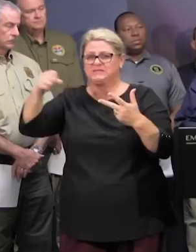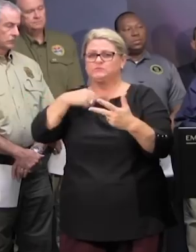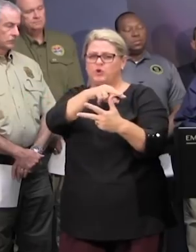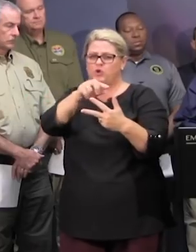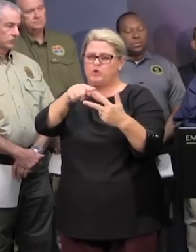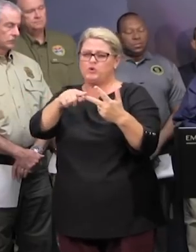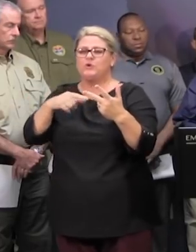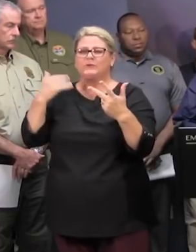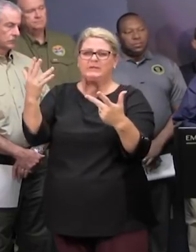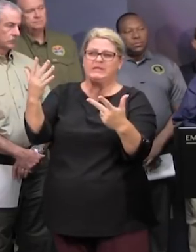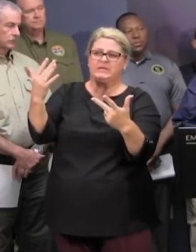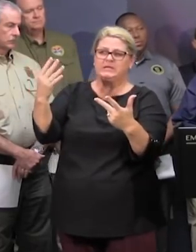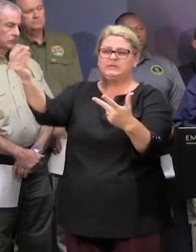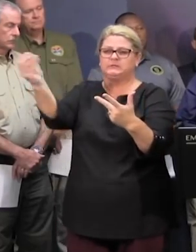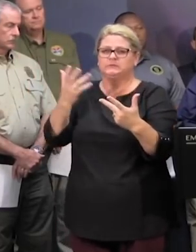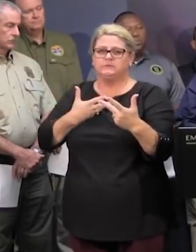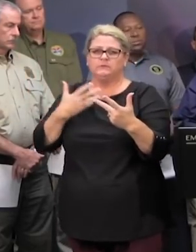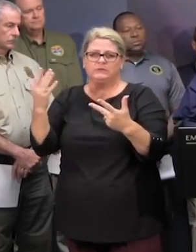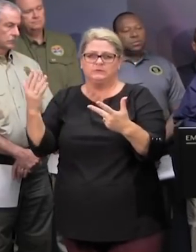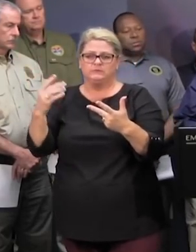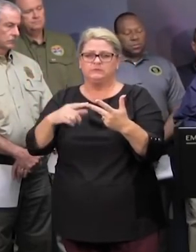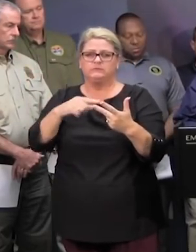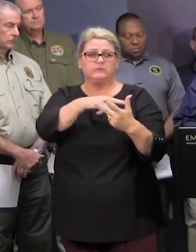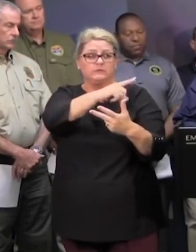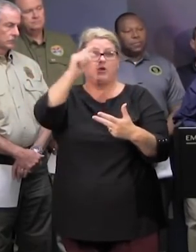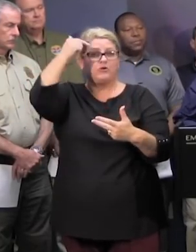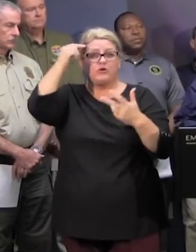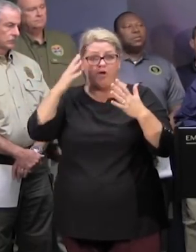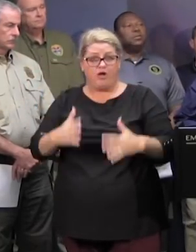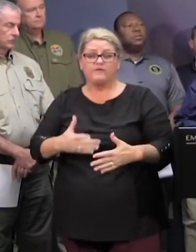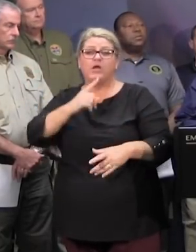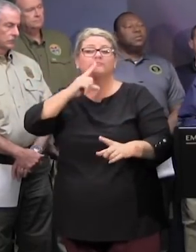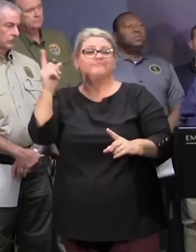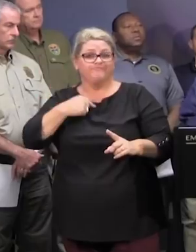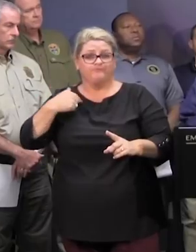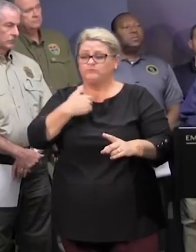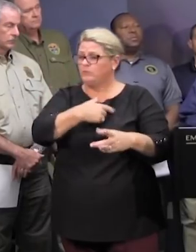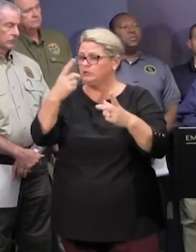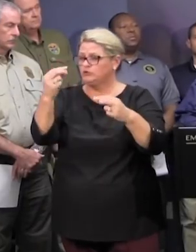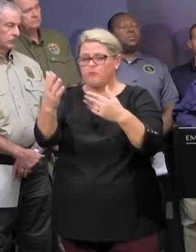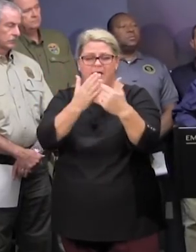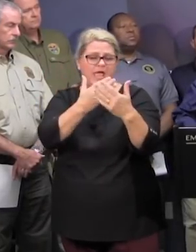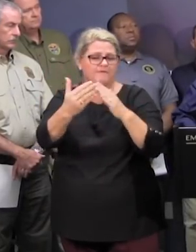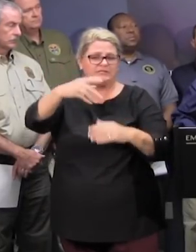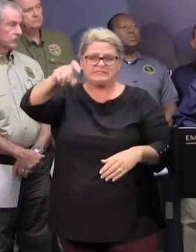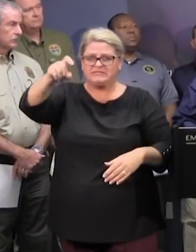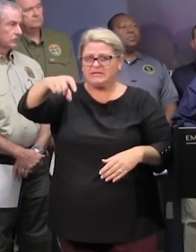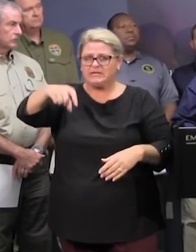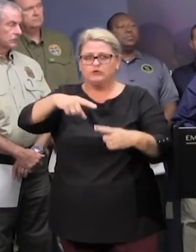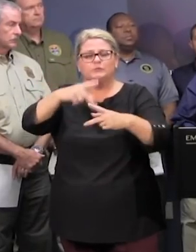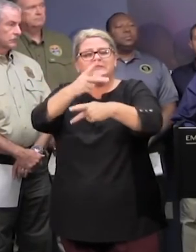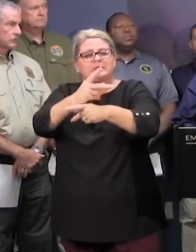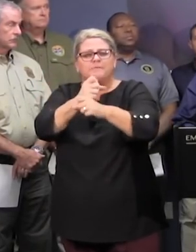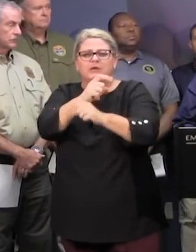to come on those from an analysis standpoint the governor has directed that we take every effort necessary in order to try to maintain at